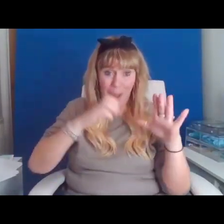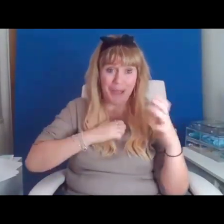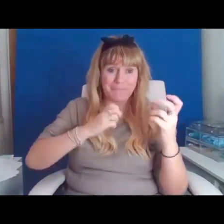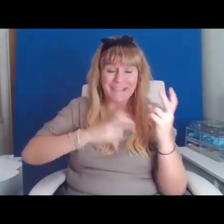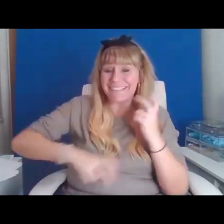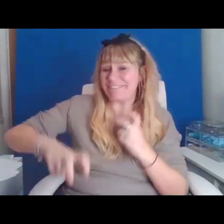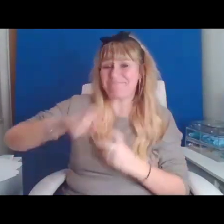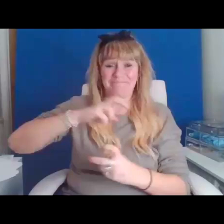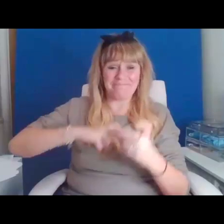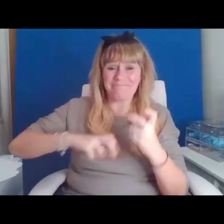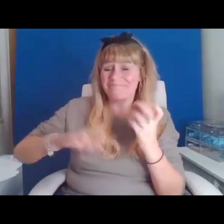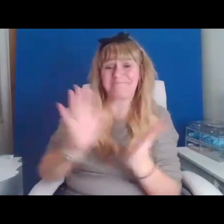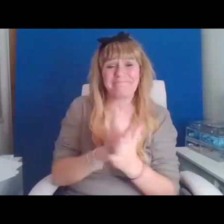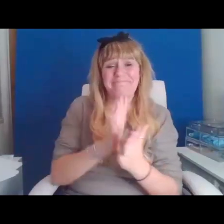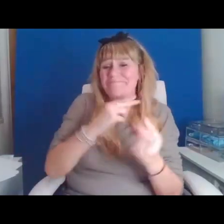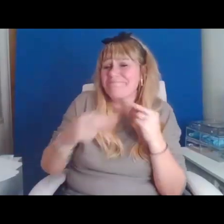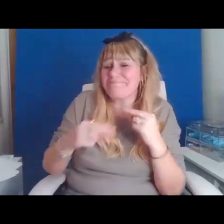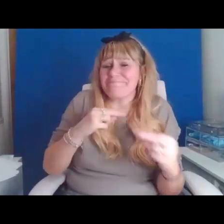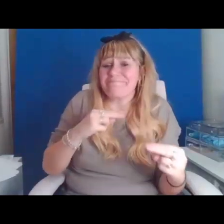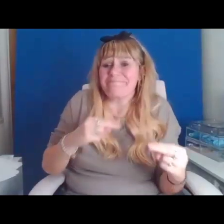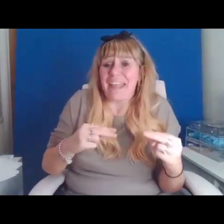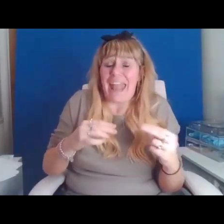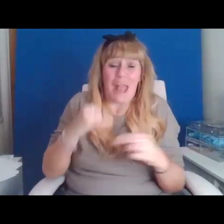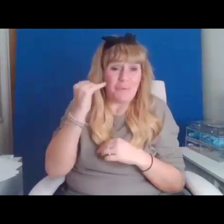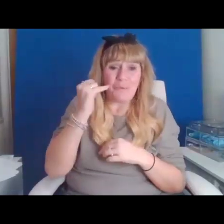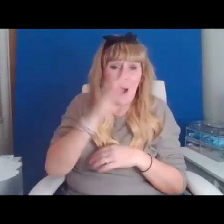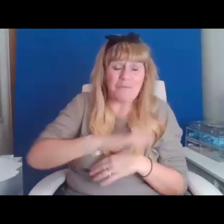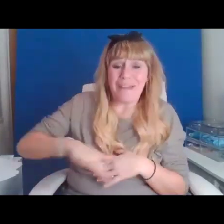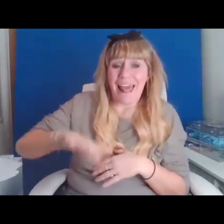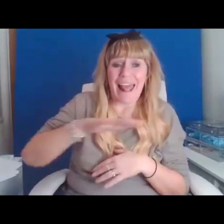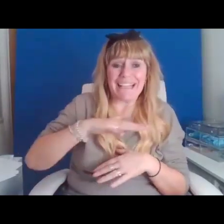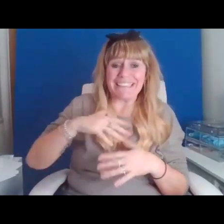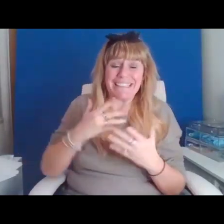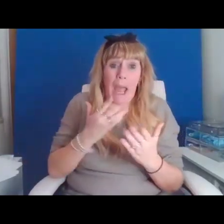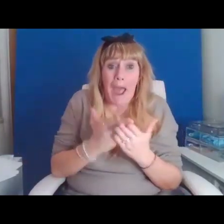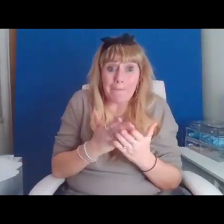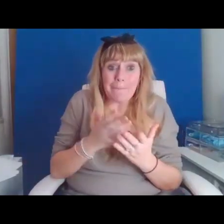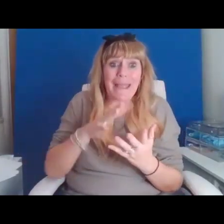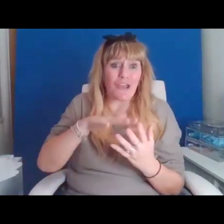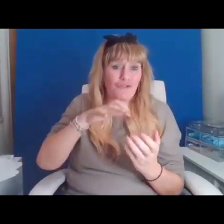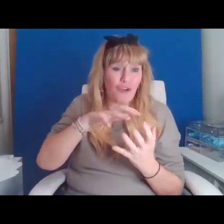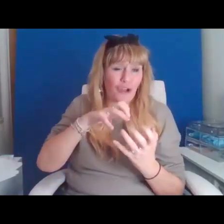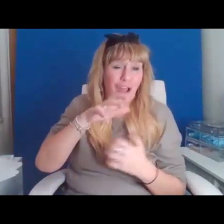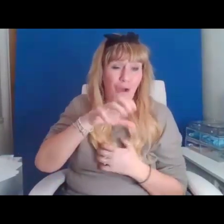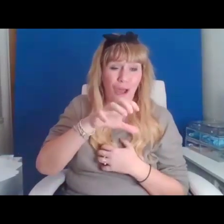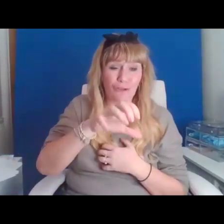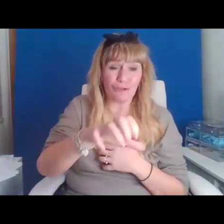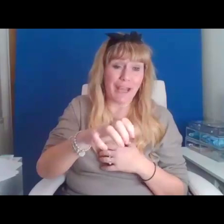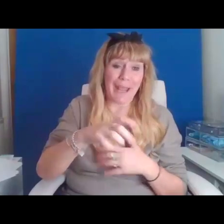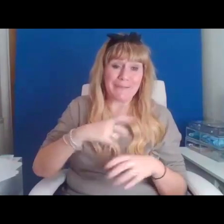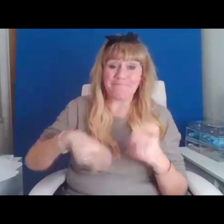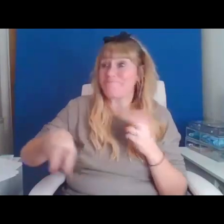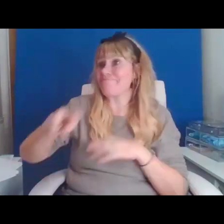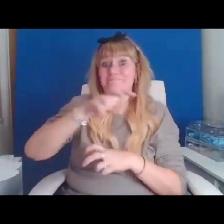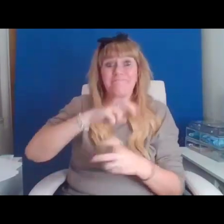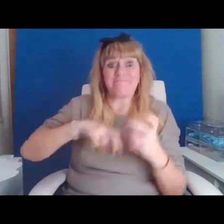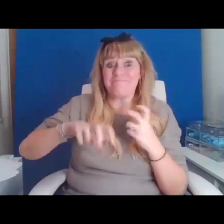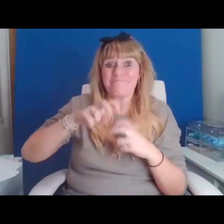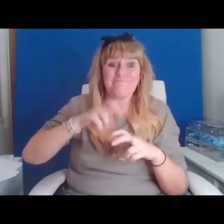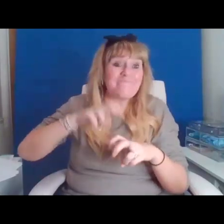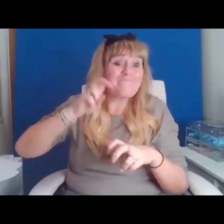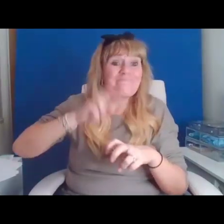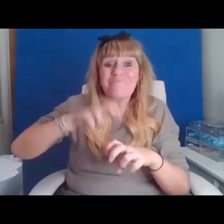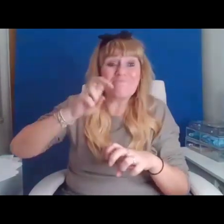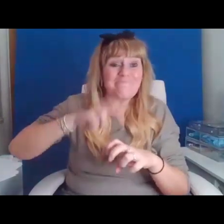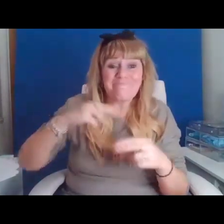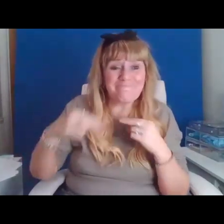I found in wild places, even in crocodile country. The best memory, the strongest I